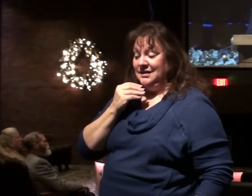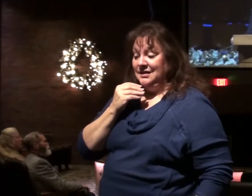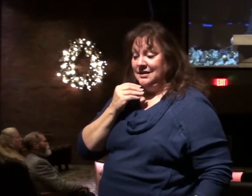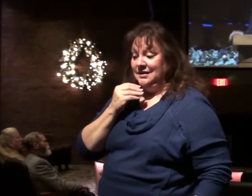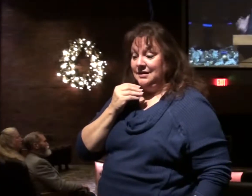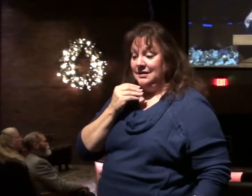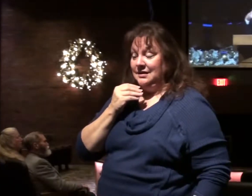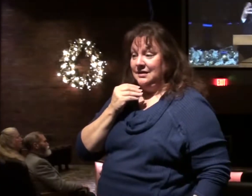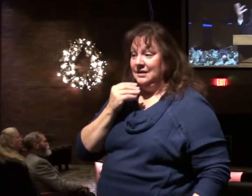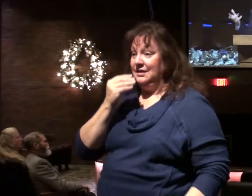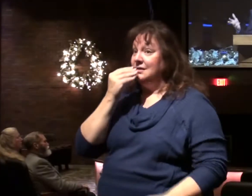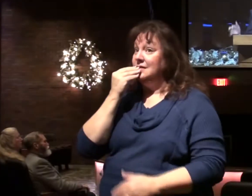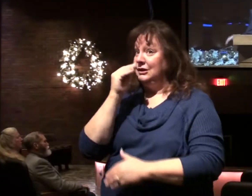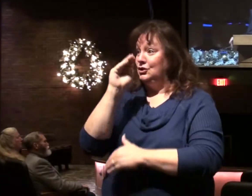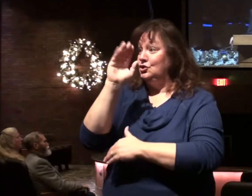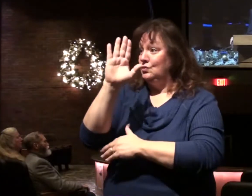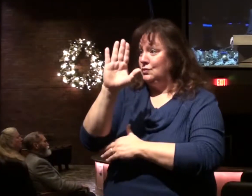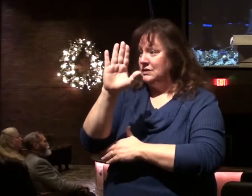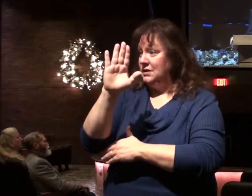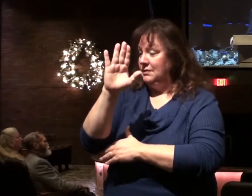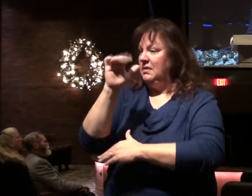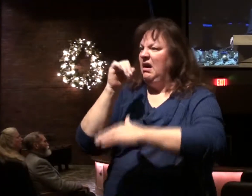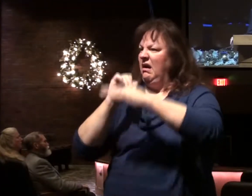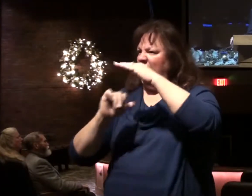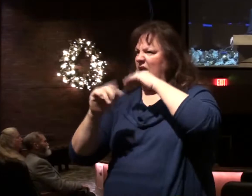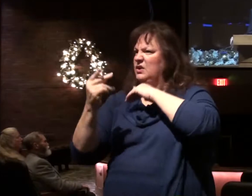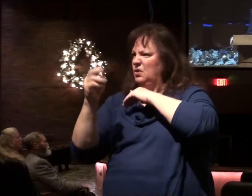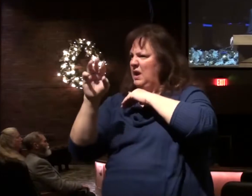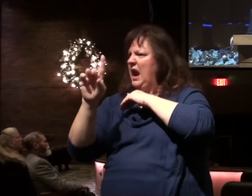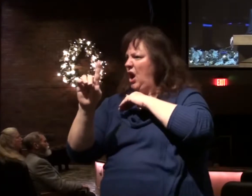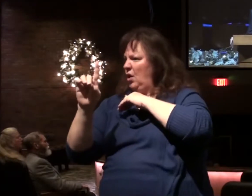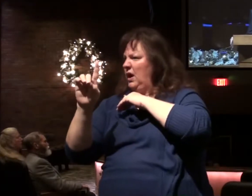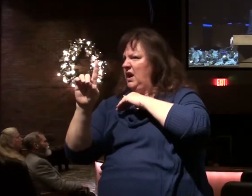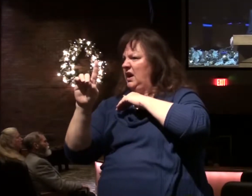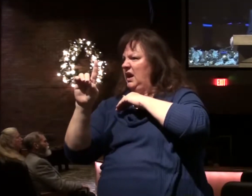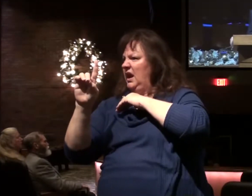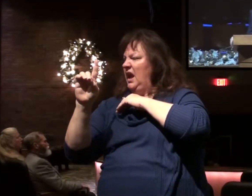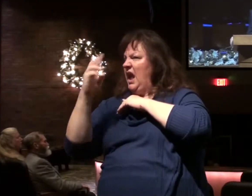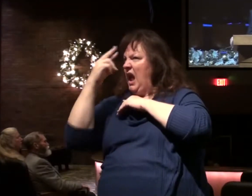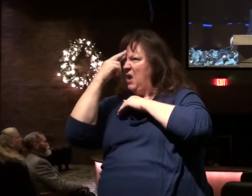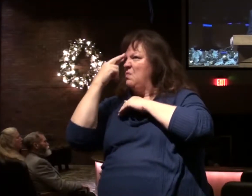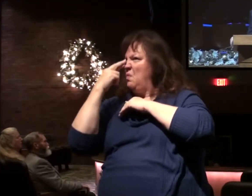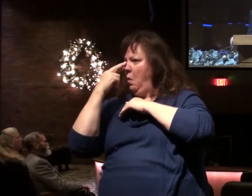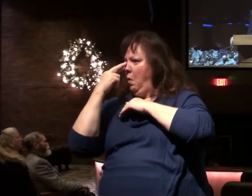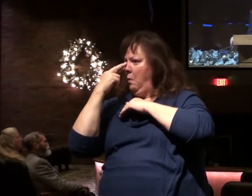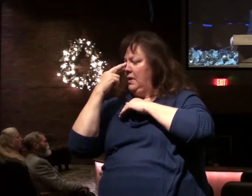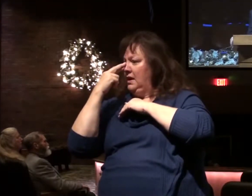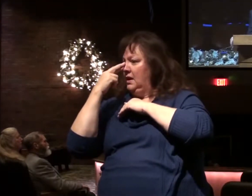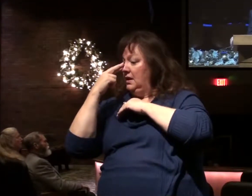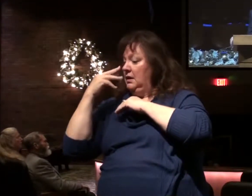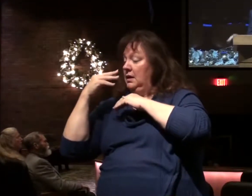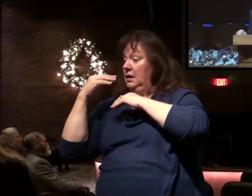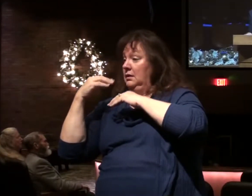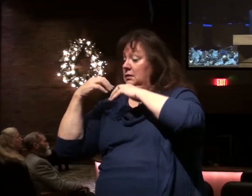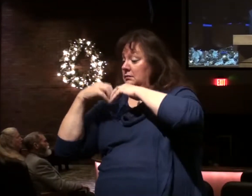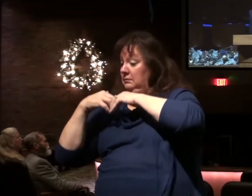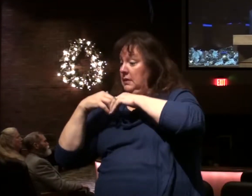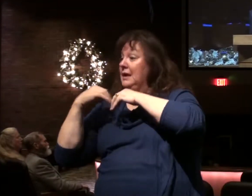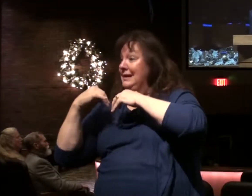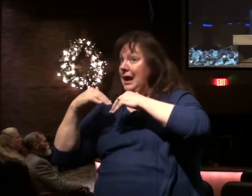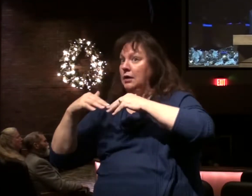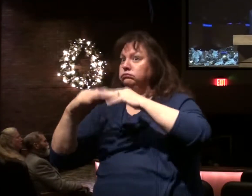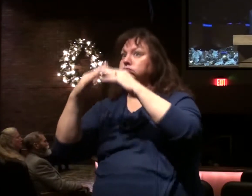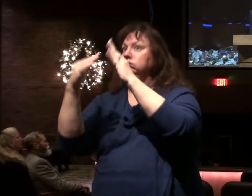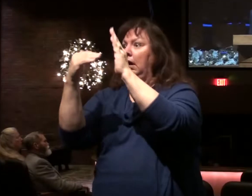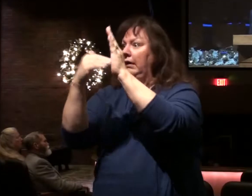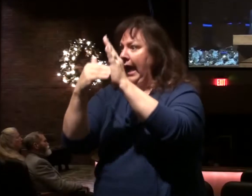in Jerusalem under Herod and under the Romans, has been revived and reorganized. So,